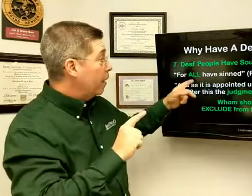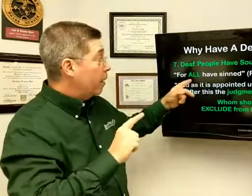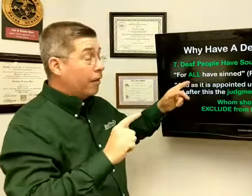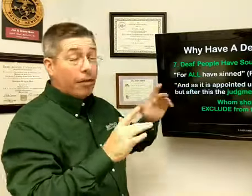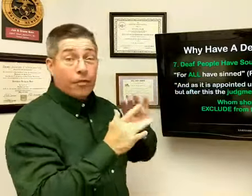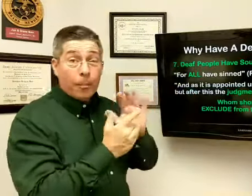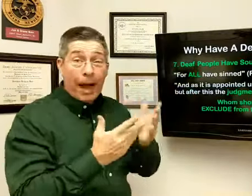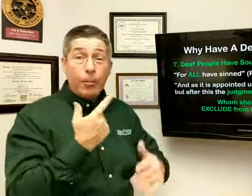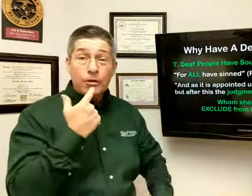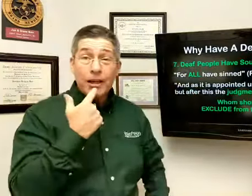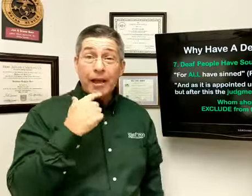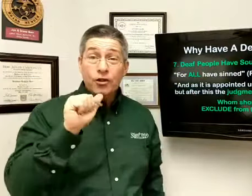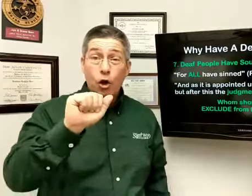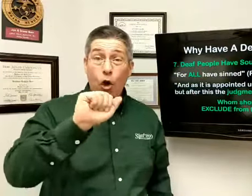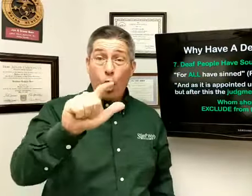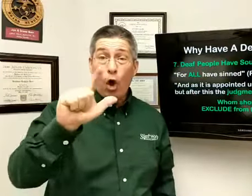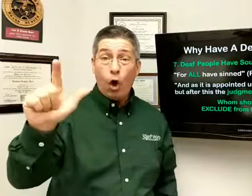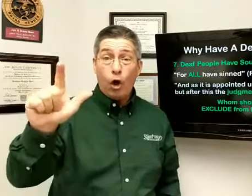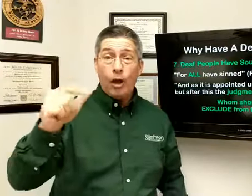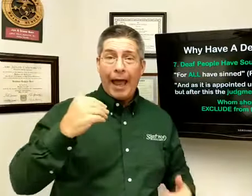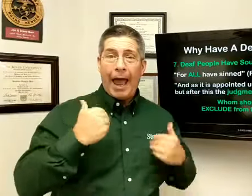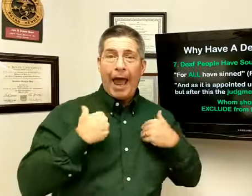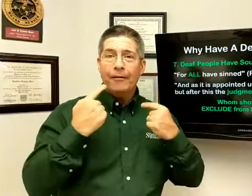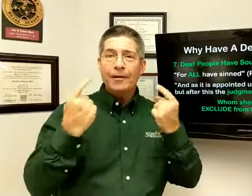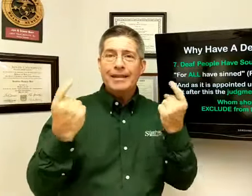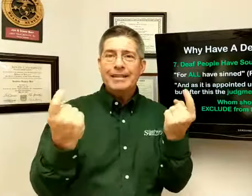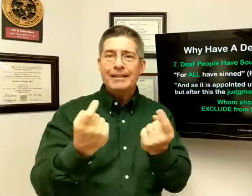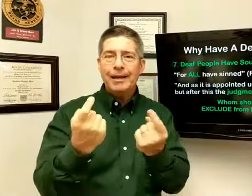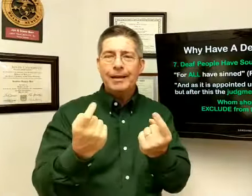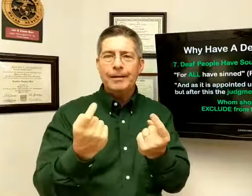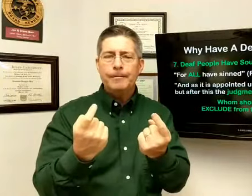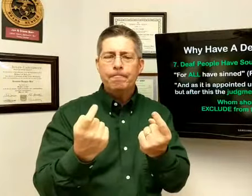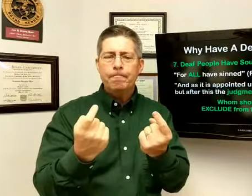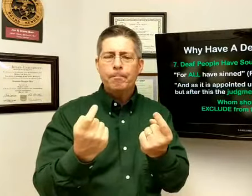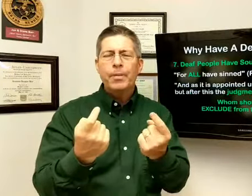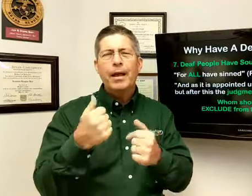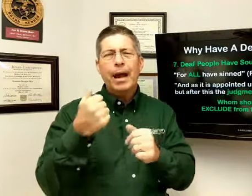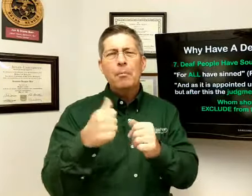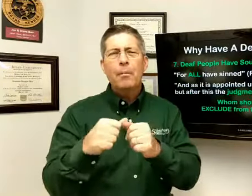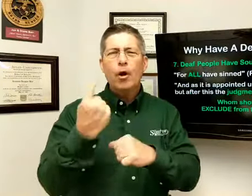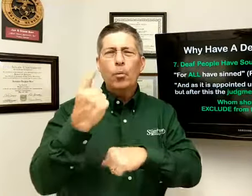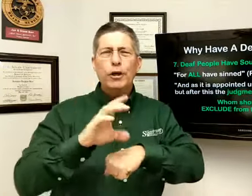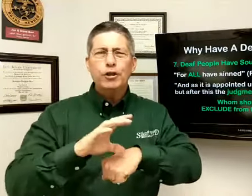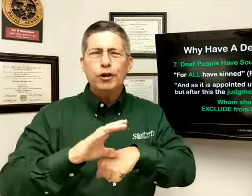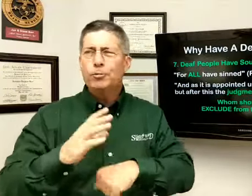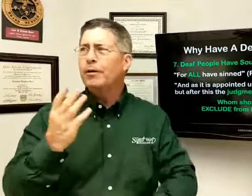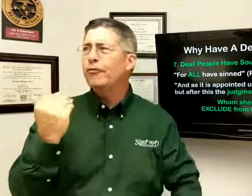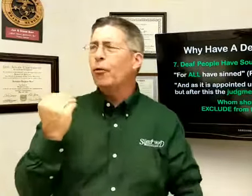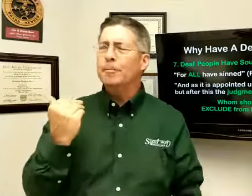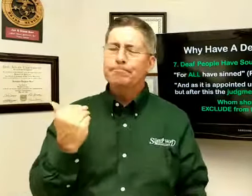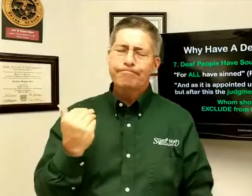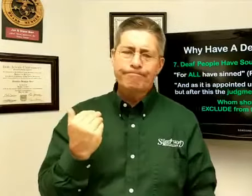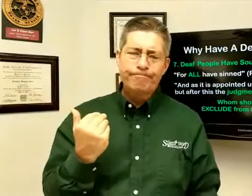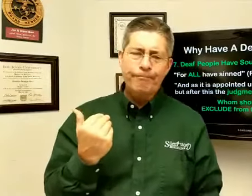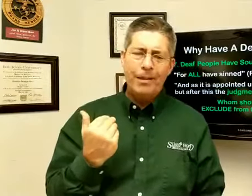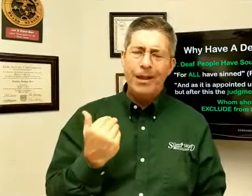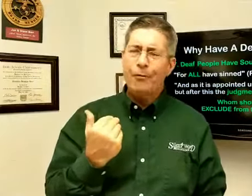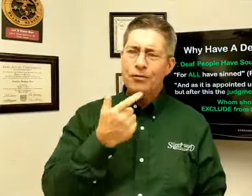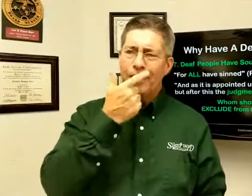The Bible says that all have sin. I remember in one church before, it was very